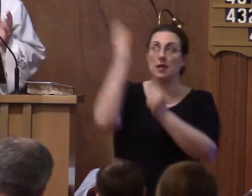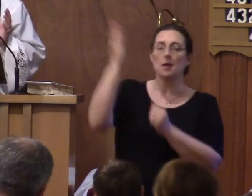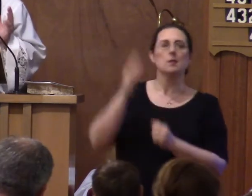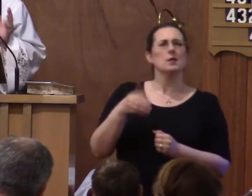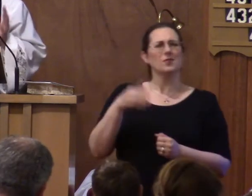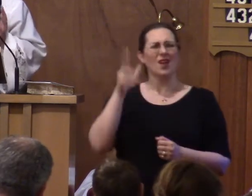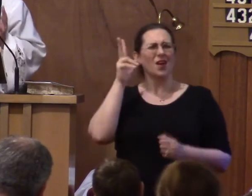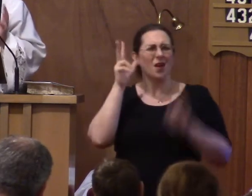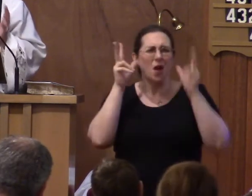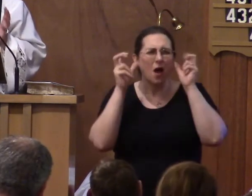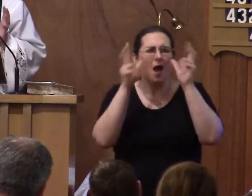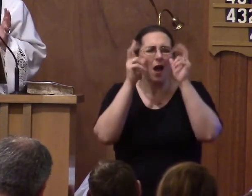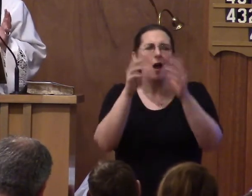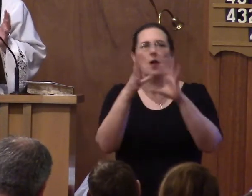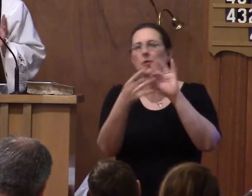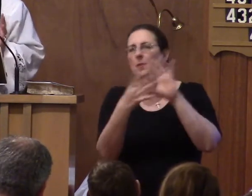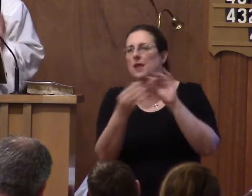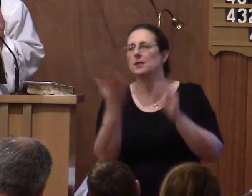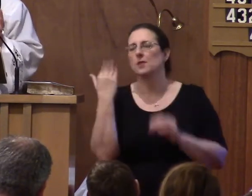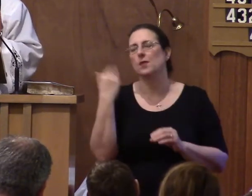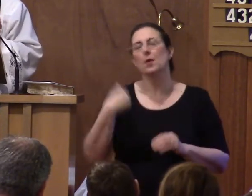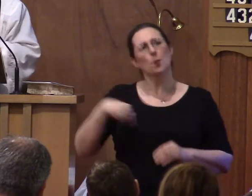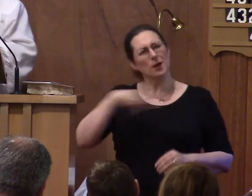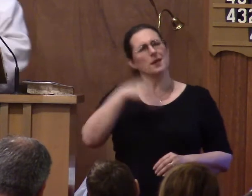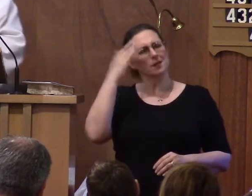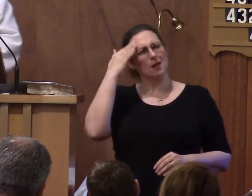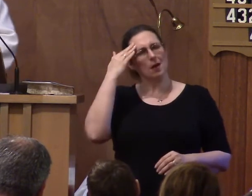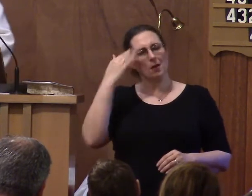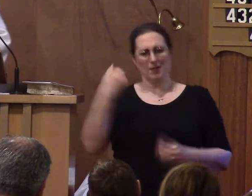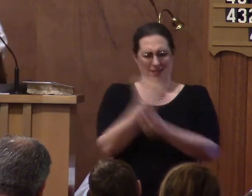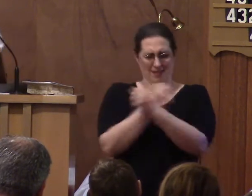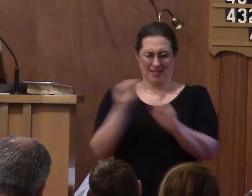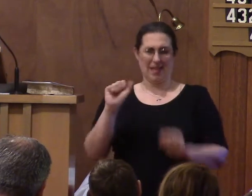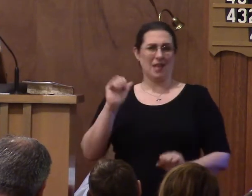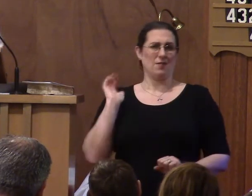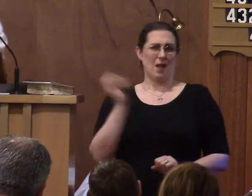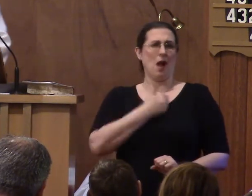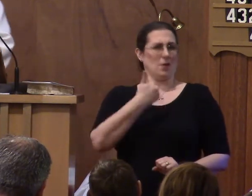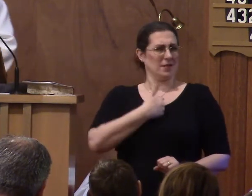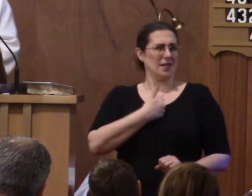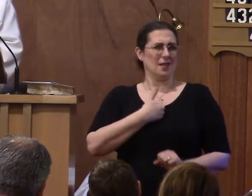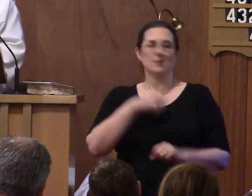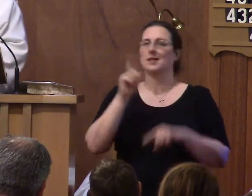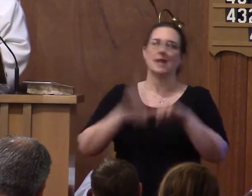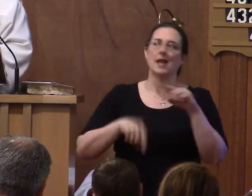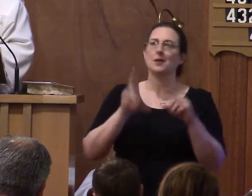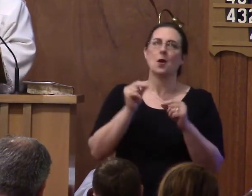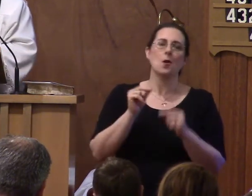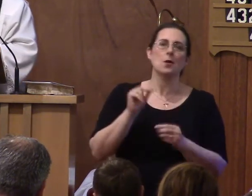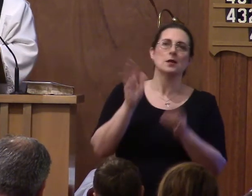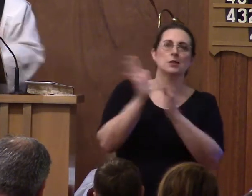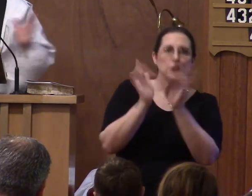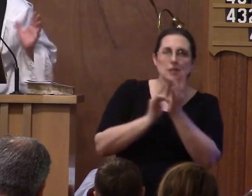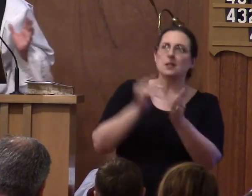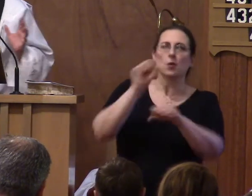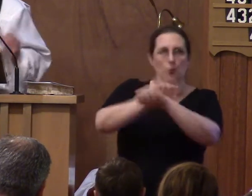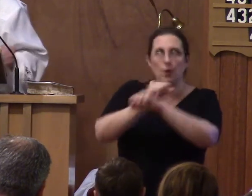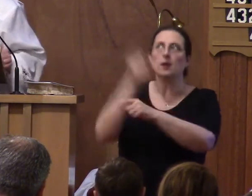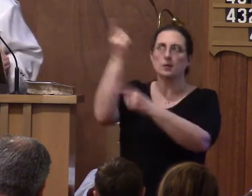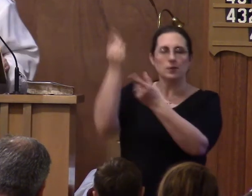that we don't save ourselves, but rather that Jesus does all the work for us. When things are going well, it's an